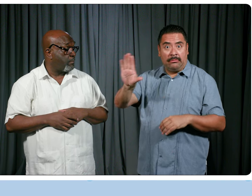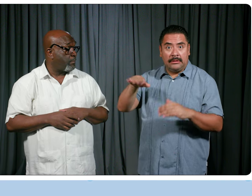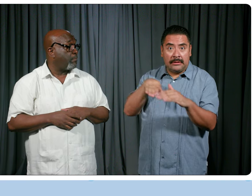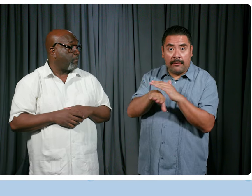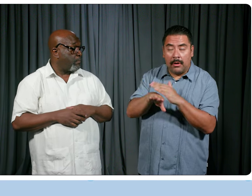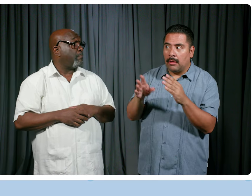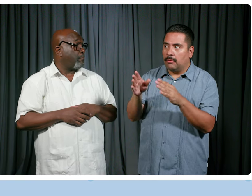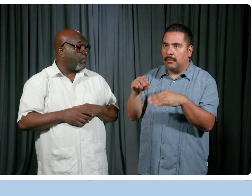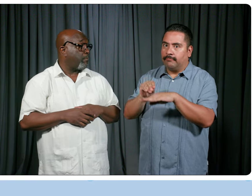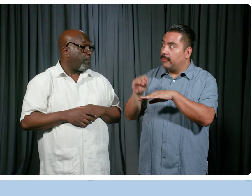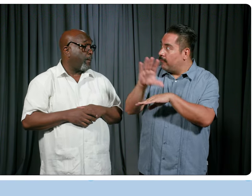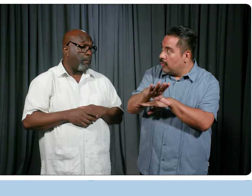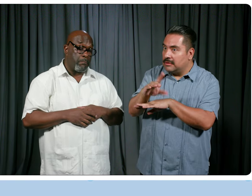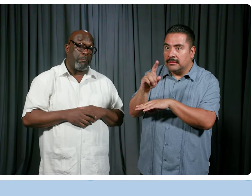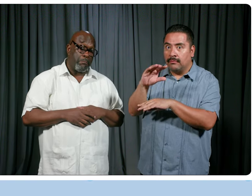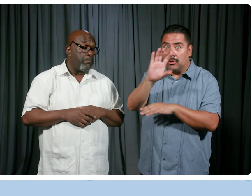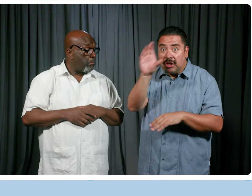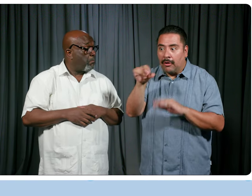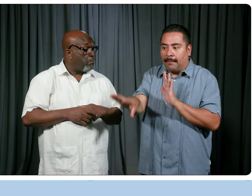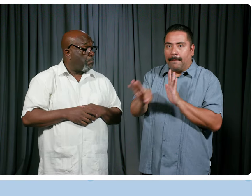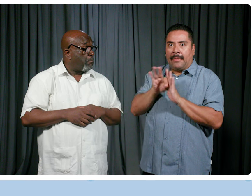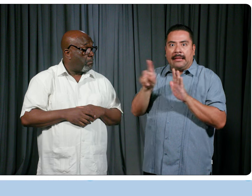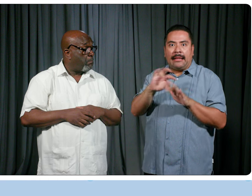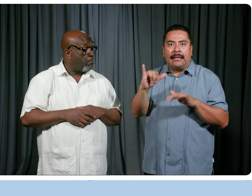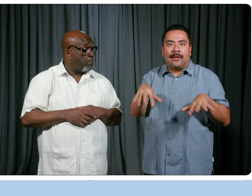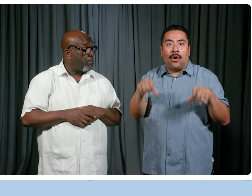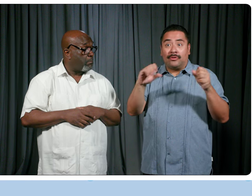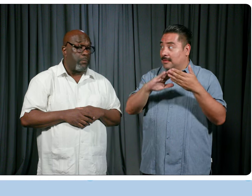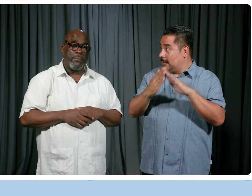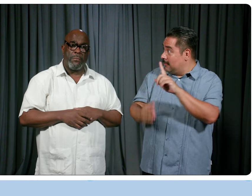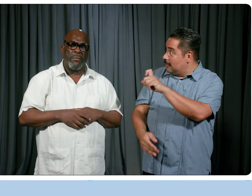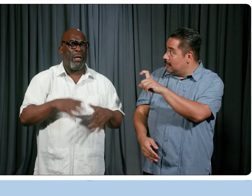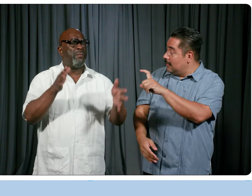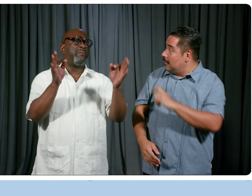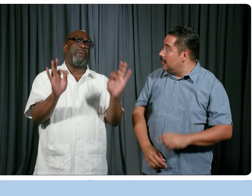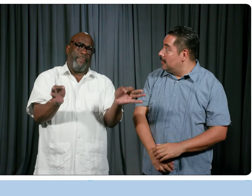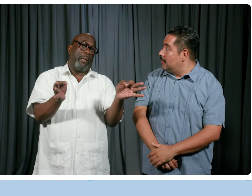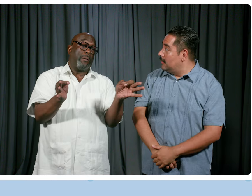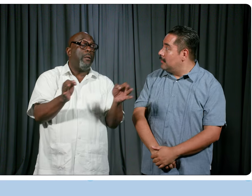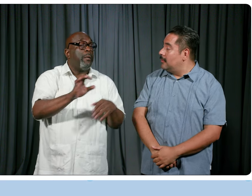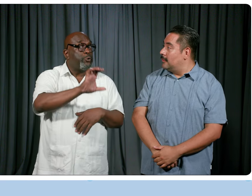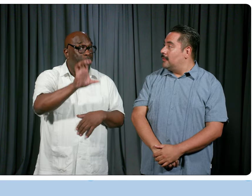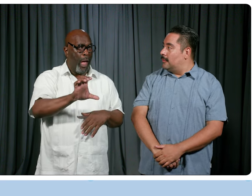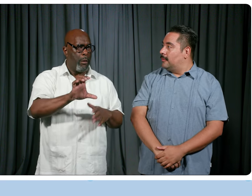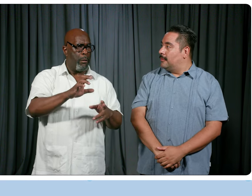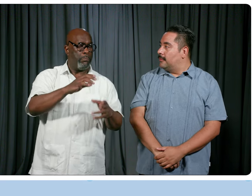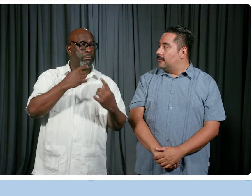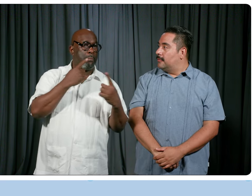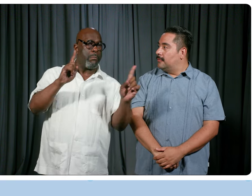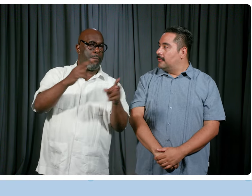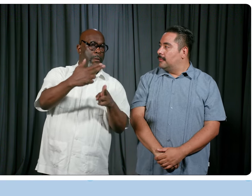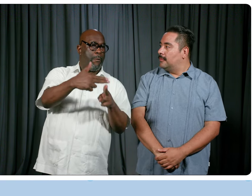you know, played a role in Chicago even being chosen as a host city? Oh, definitely. Chicago has a reputation. You know, we've had,